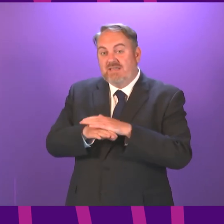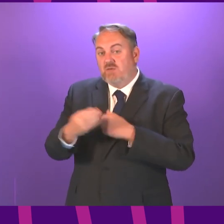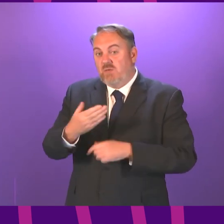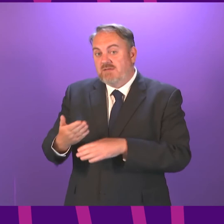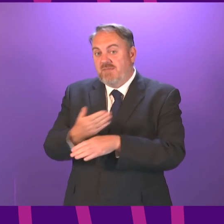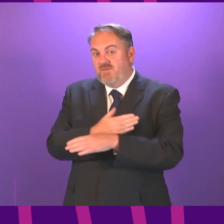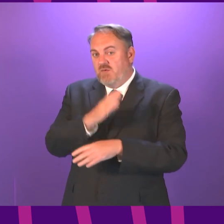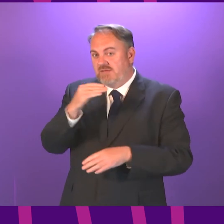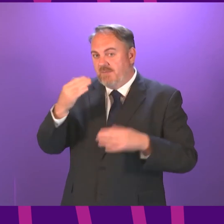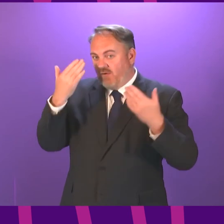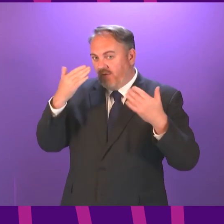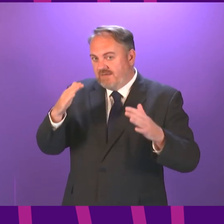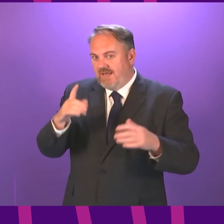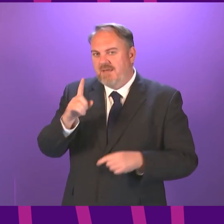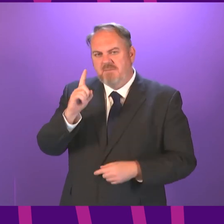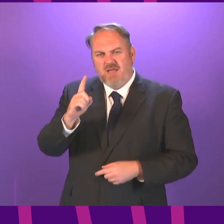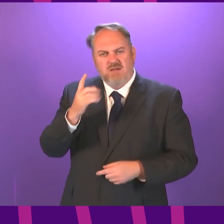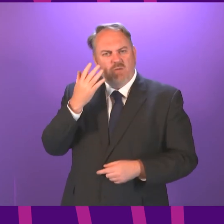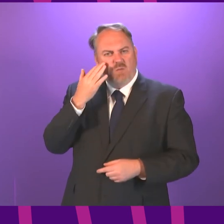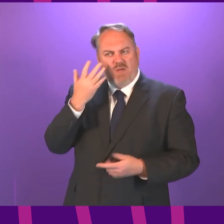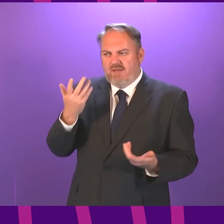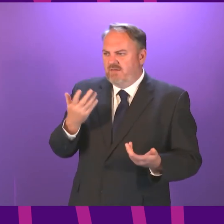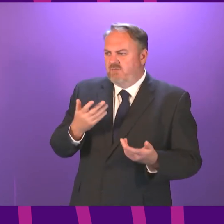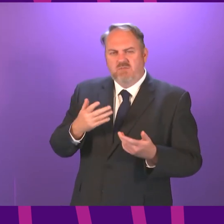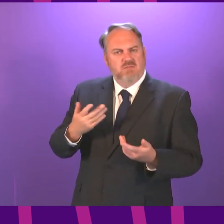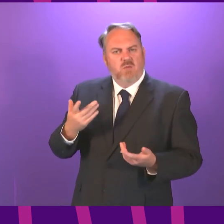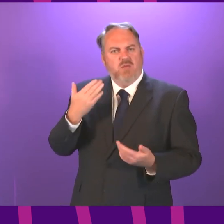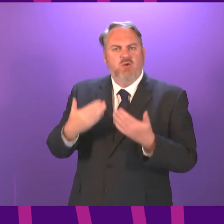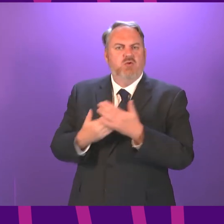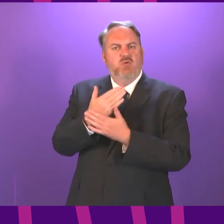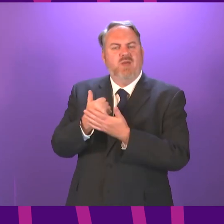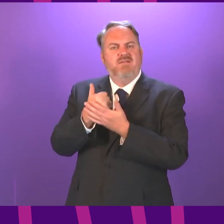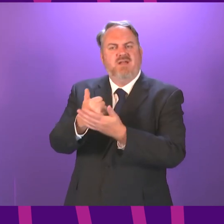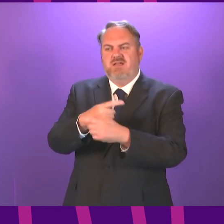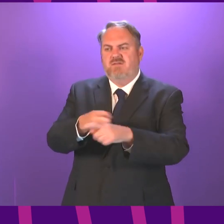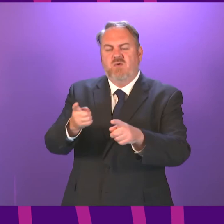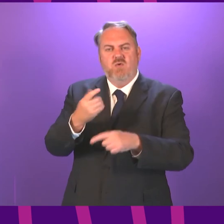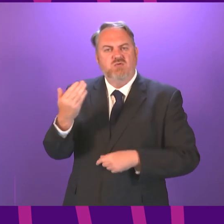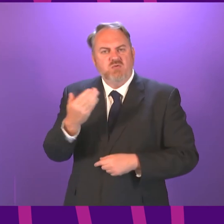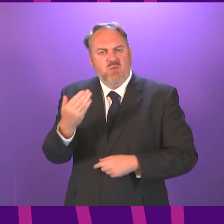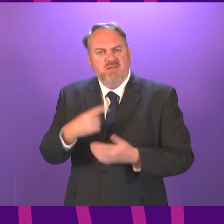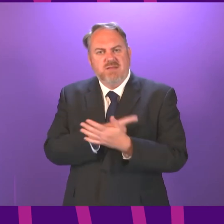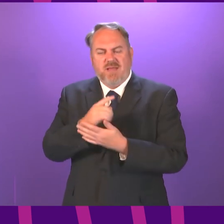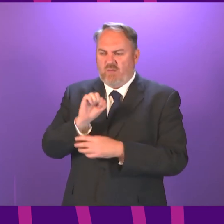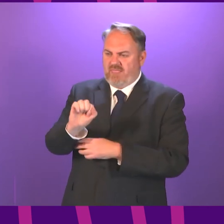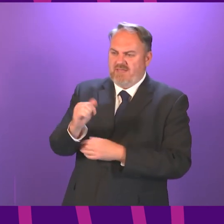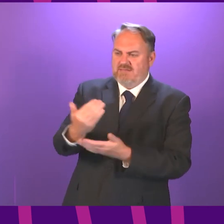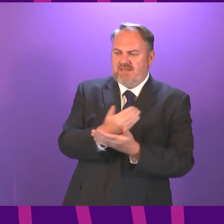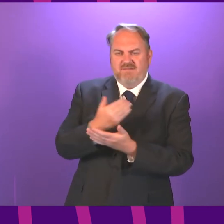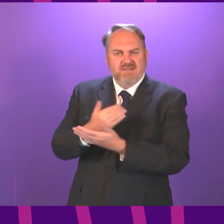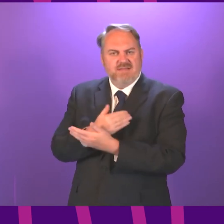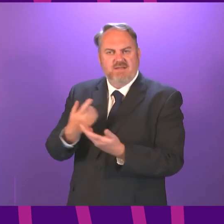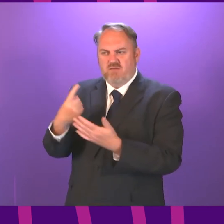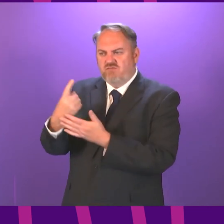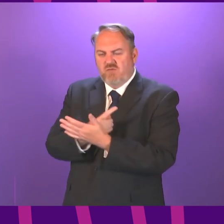can schools and education authorities expect amended Covid advice with regards to the safety in school wearing of